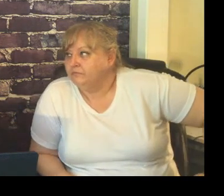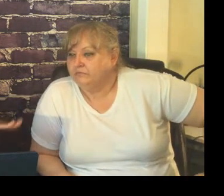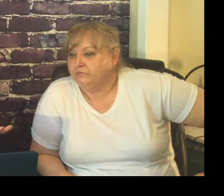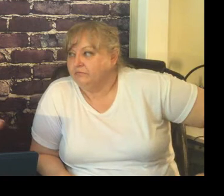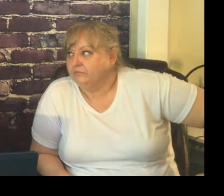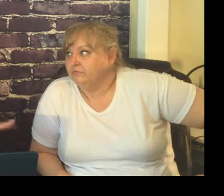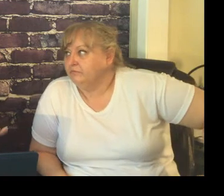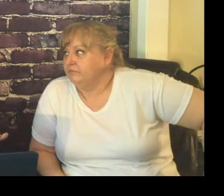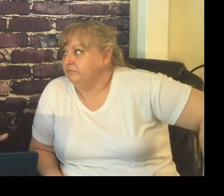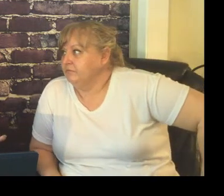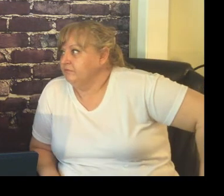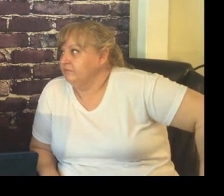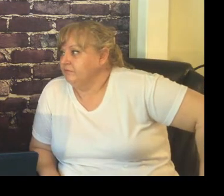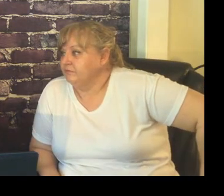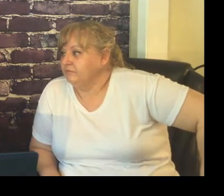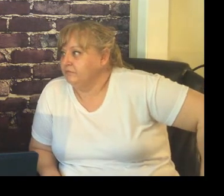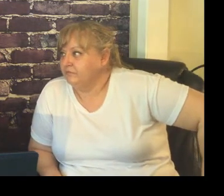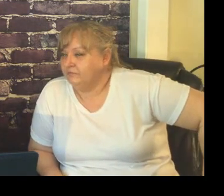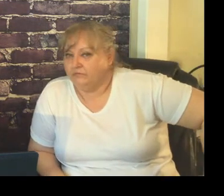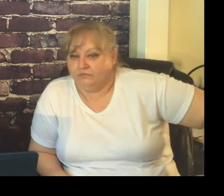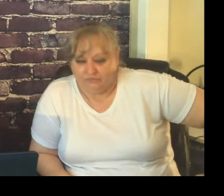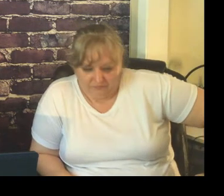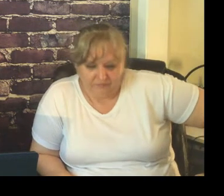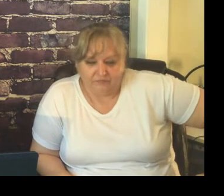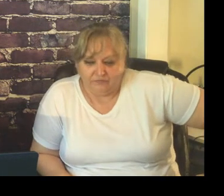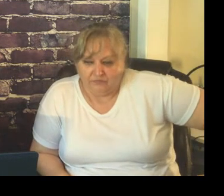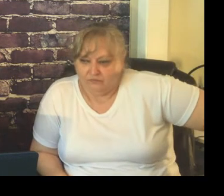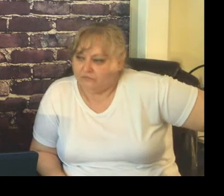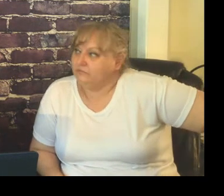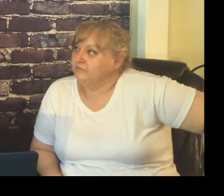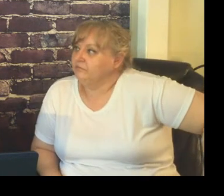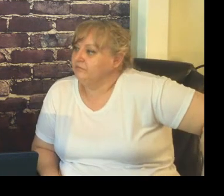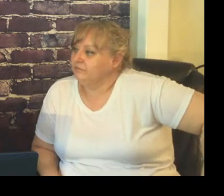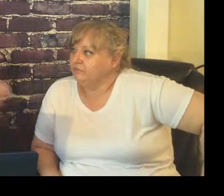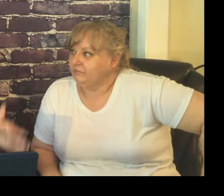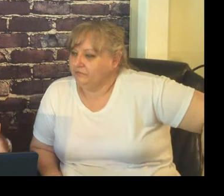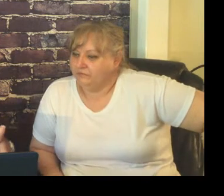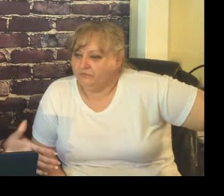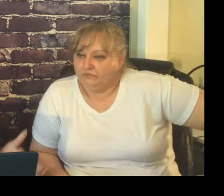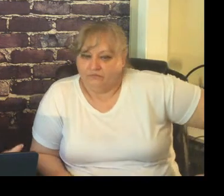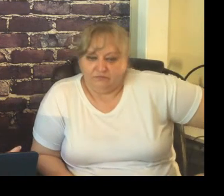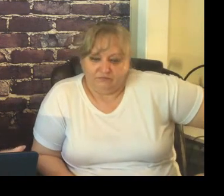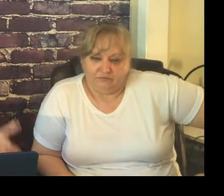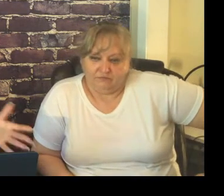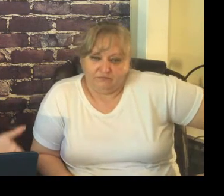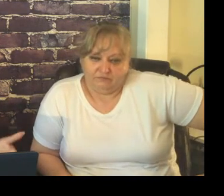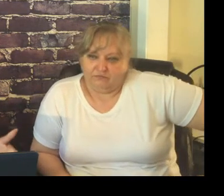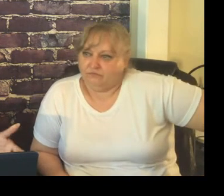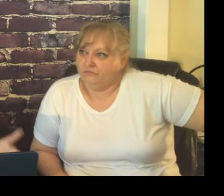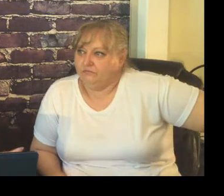the parents know we do home visits if you don't want us to come to your house you know go ahead and sign a paper saying never come to